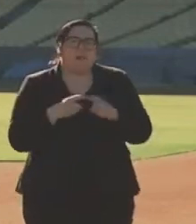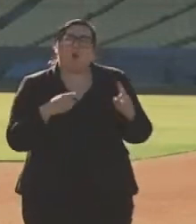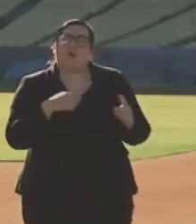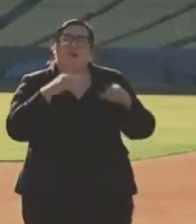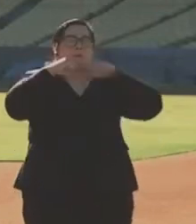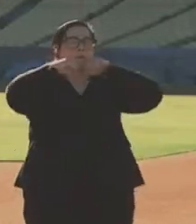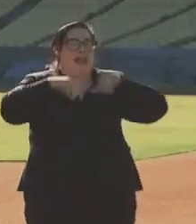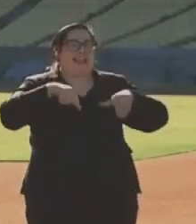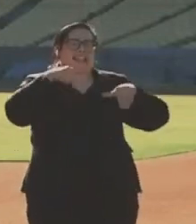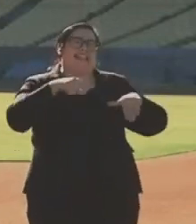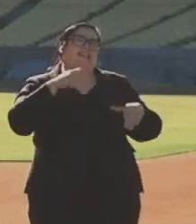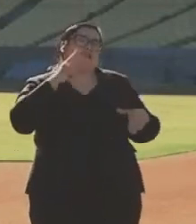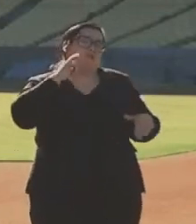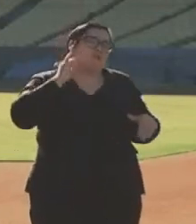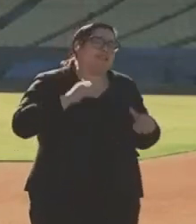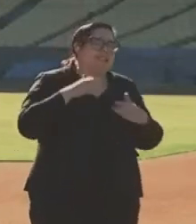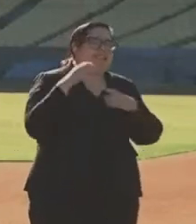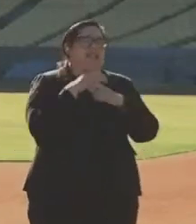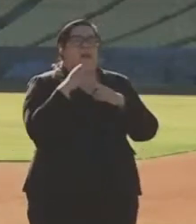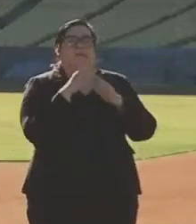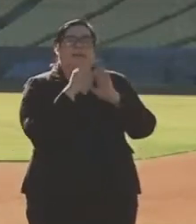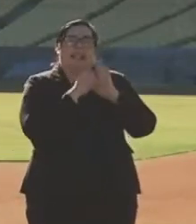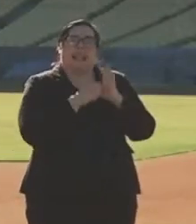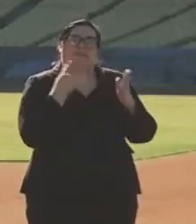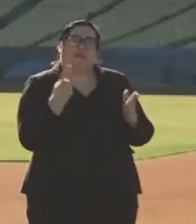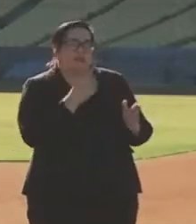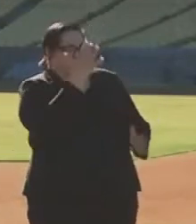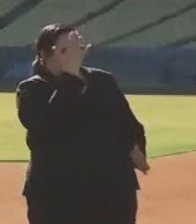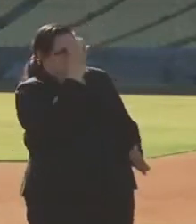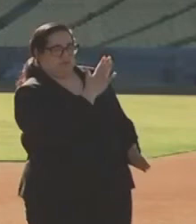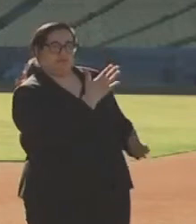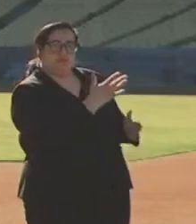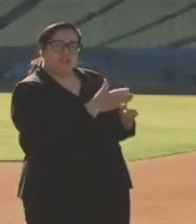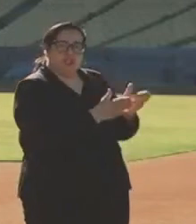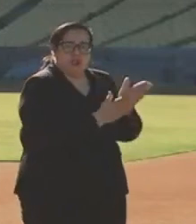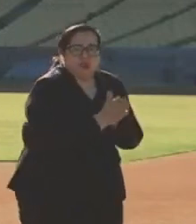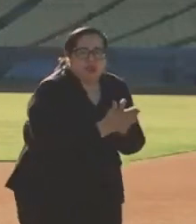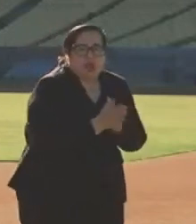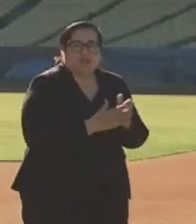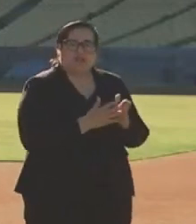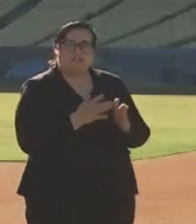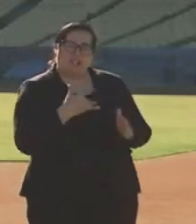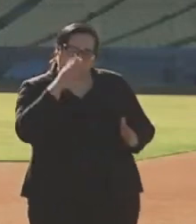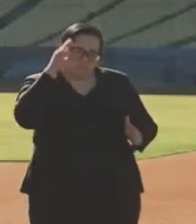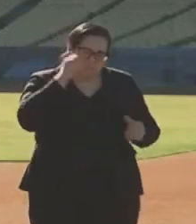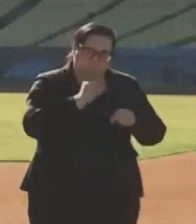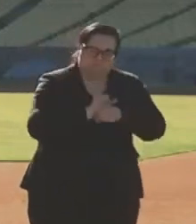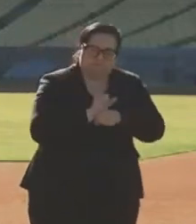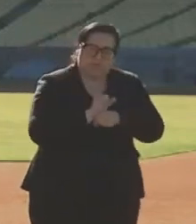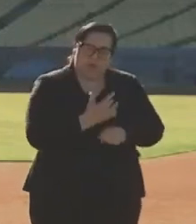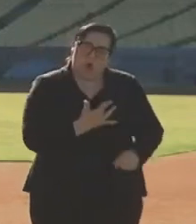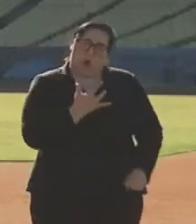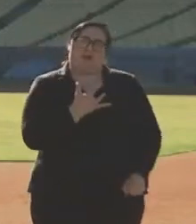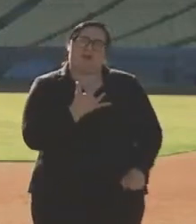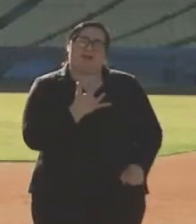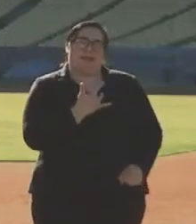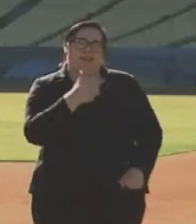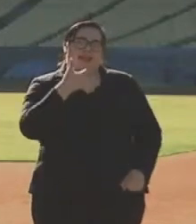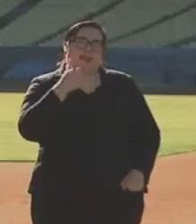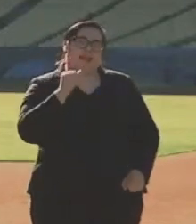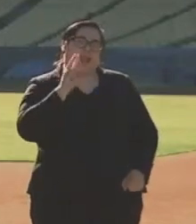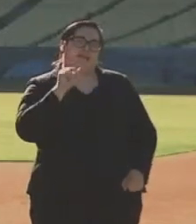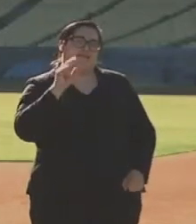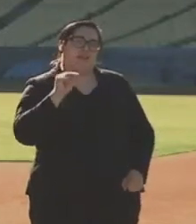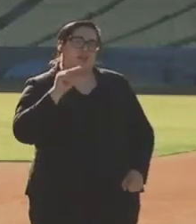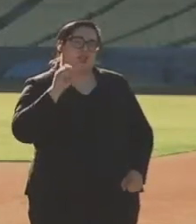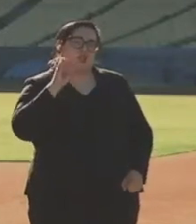blessed in this golden state to have somebody with the intelligence, the drive, the grit, and the heart that Gavin Newsom brings to